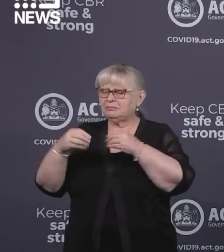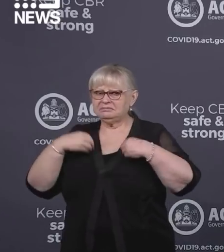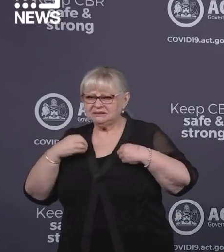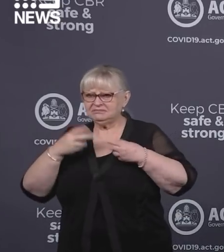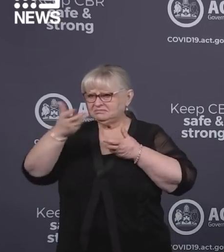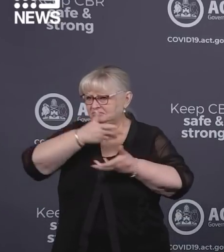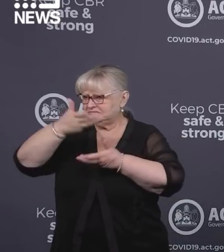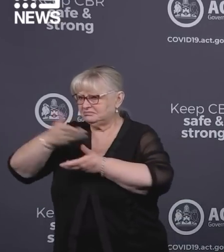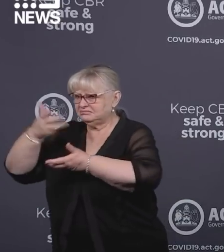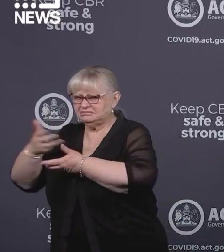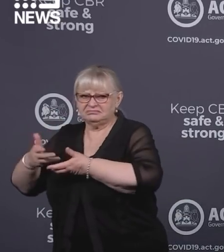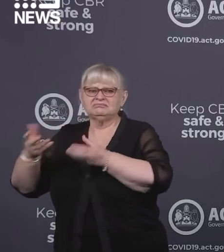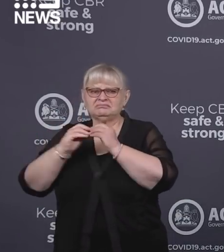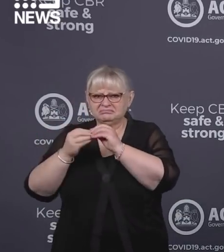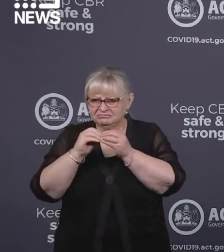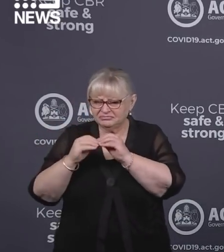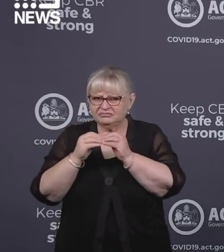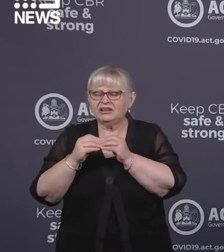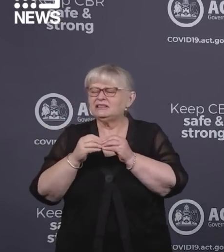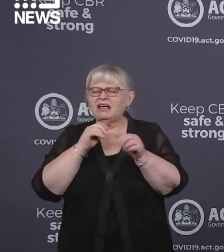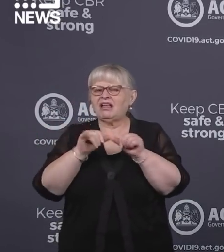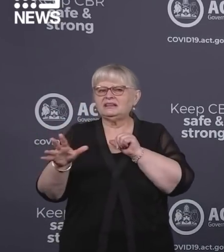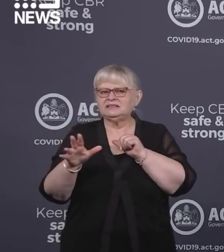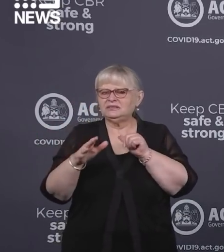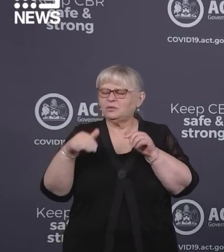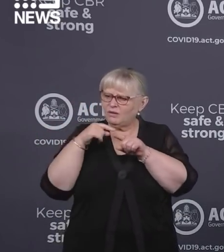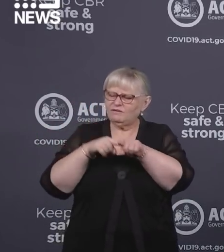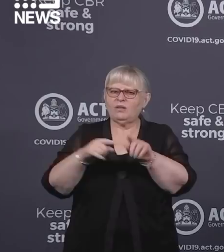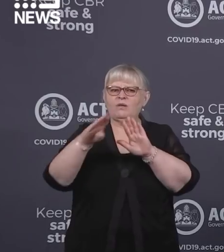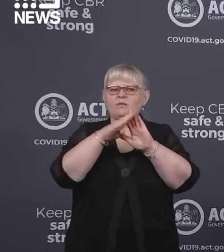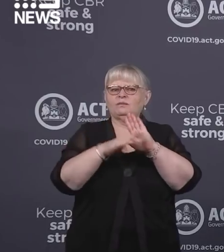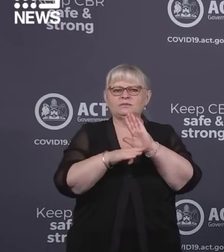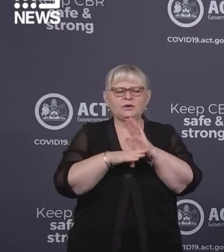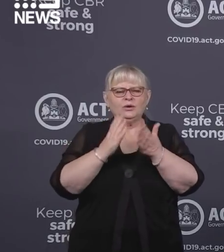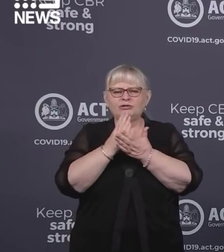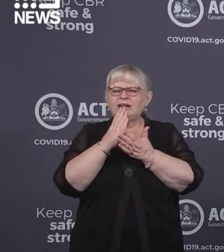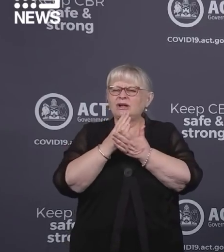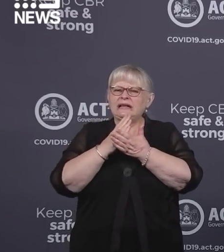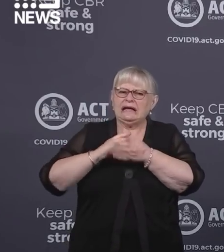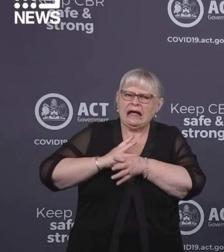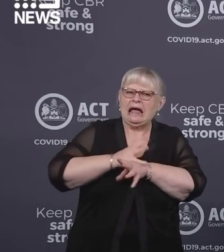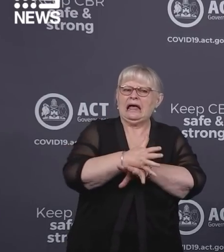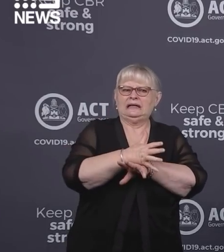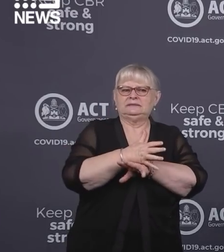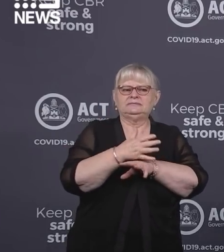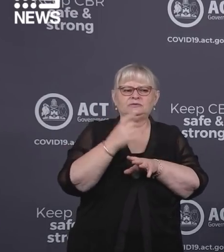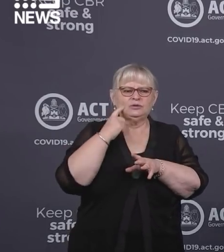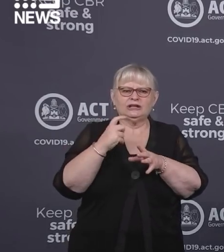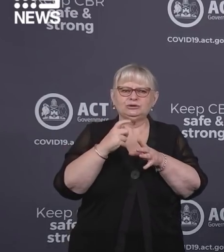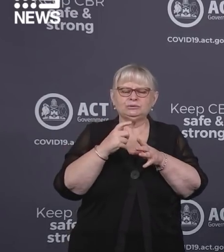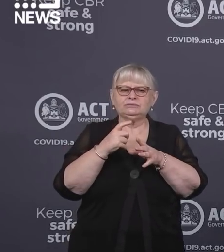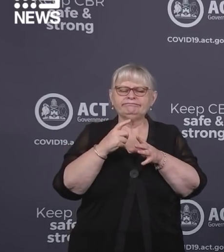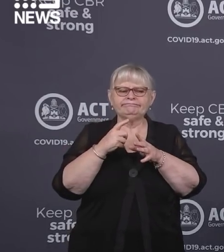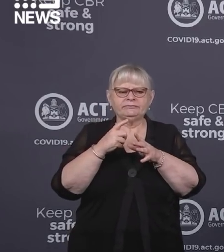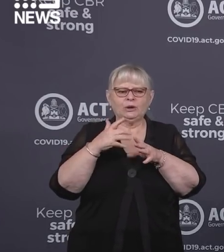and we thank all of those businesses for working so hard to support the community and to